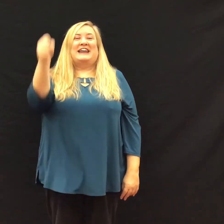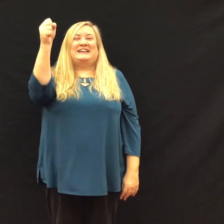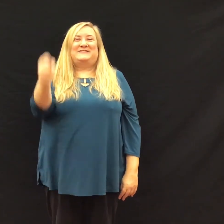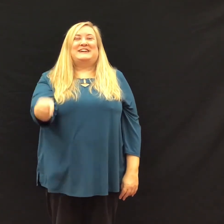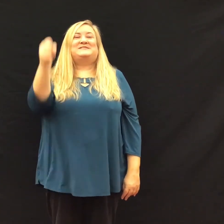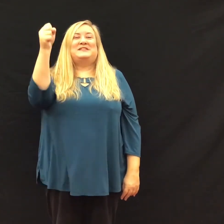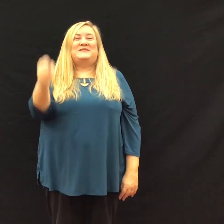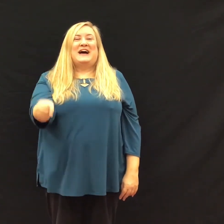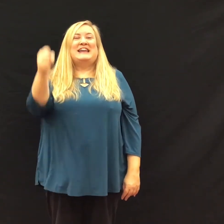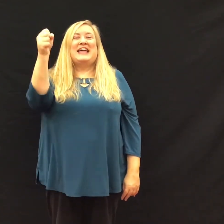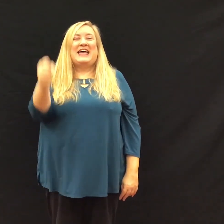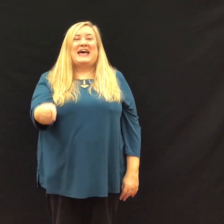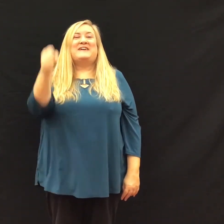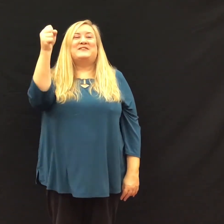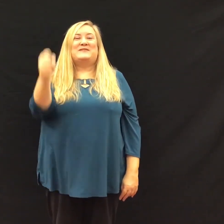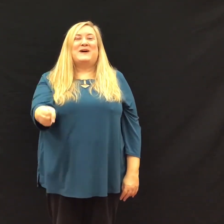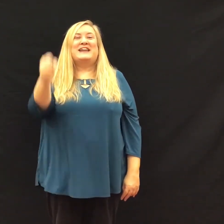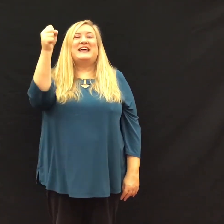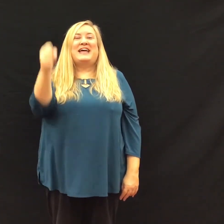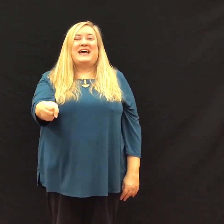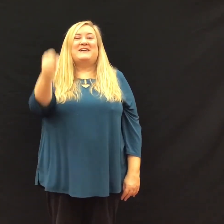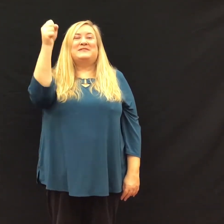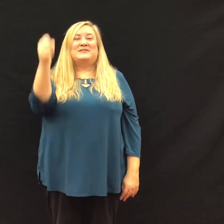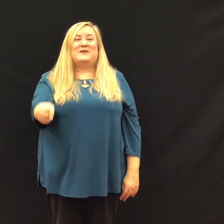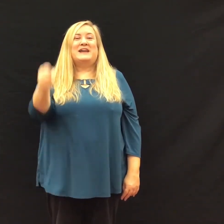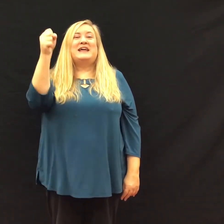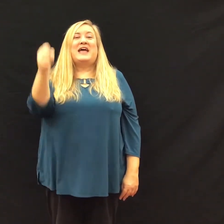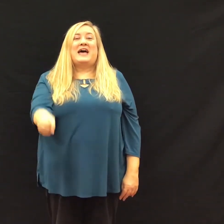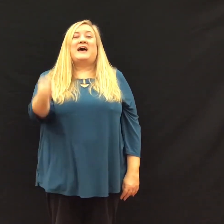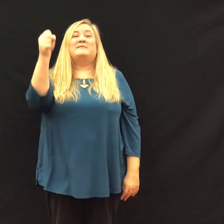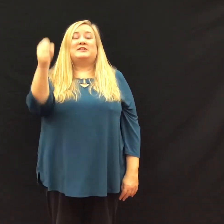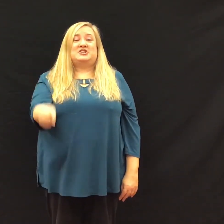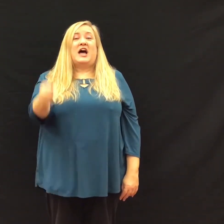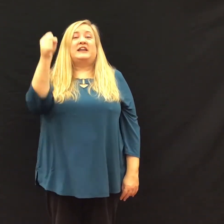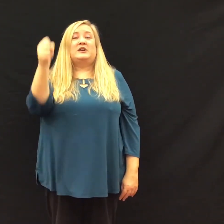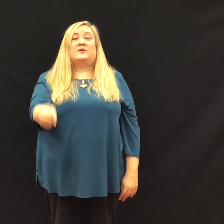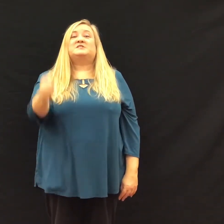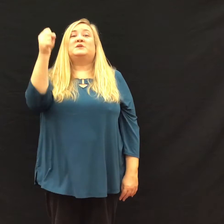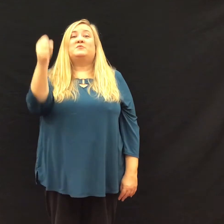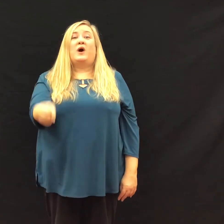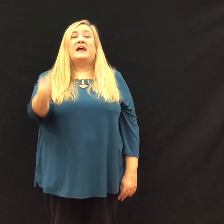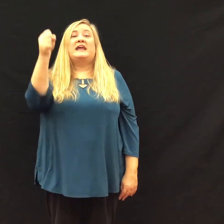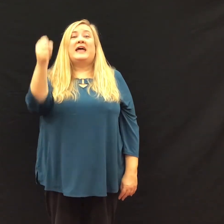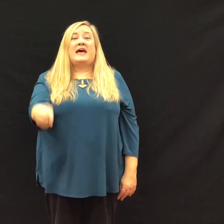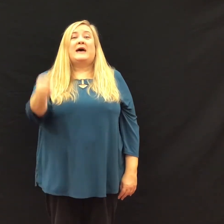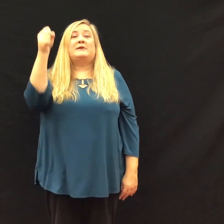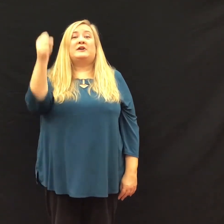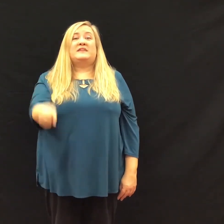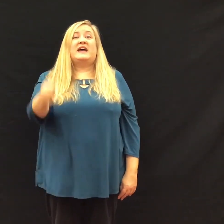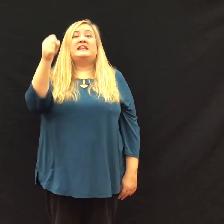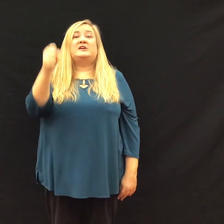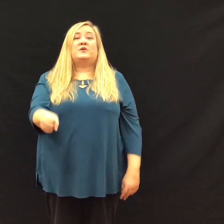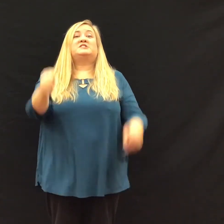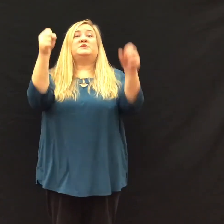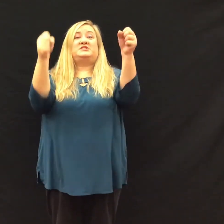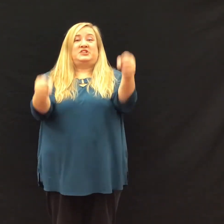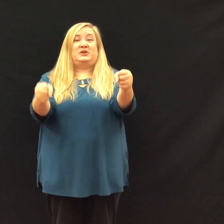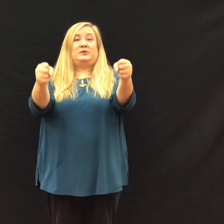works with one hammer, one hammer, one hammer. Johnny works with one hammer then he works with two.